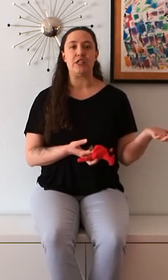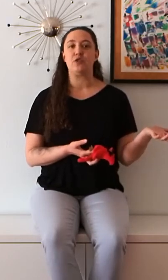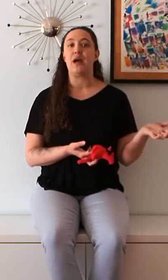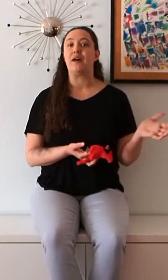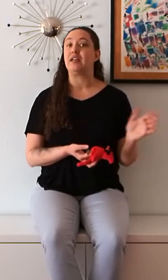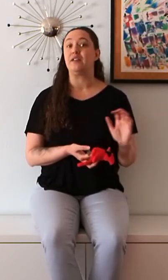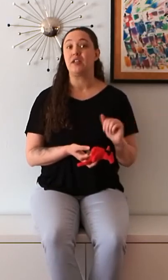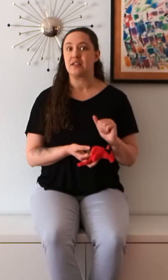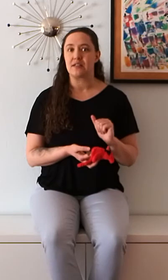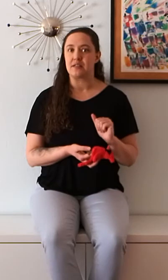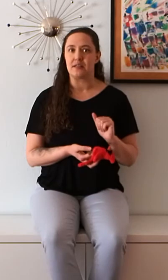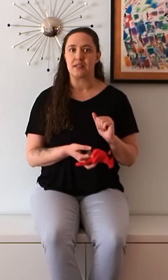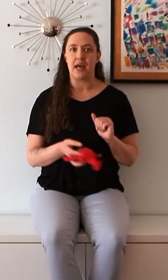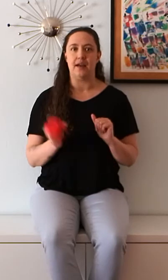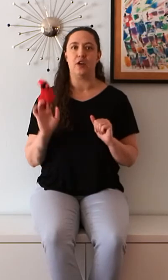to have it give kisses instead and go.